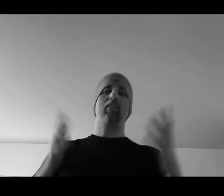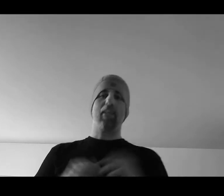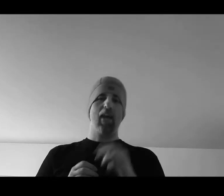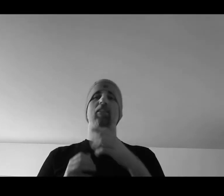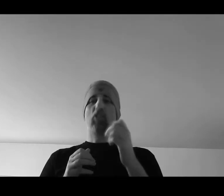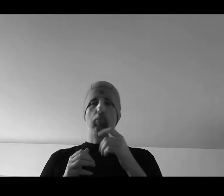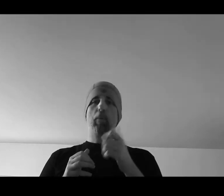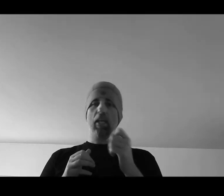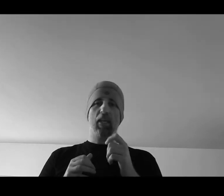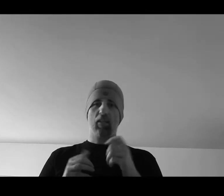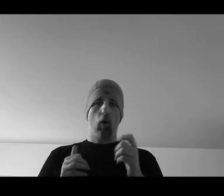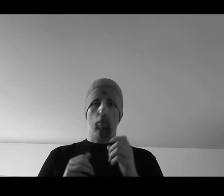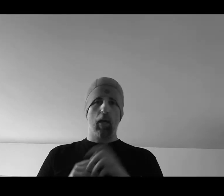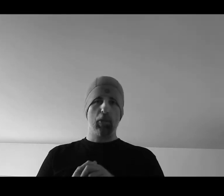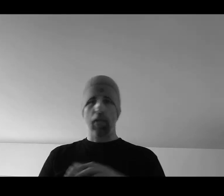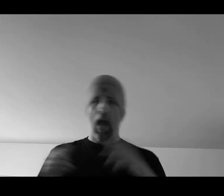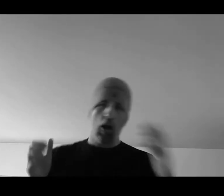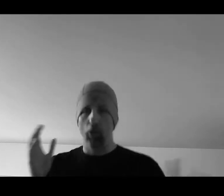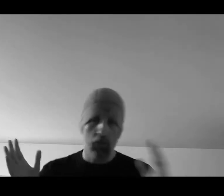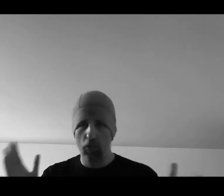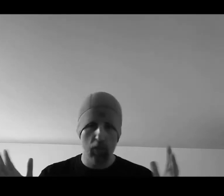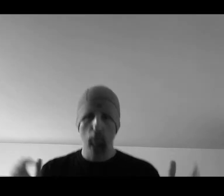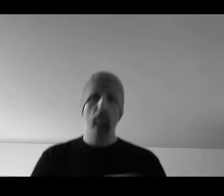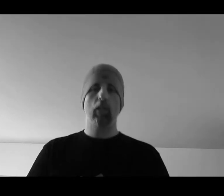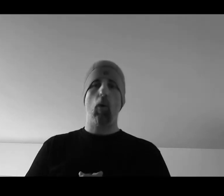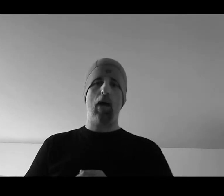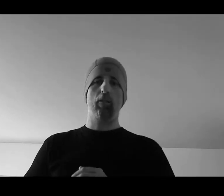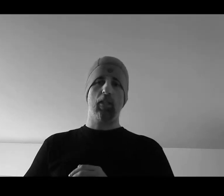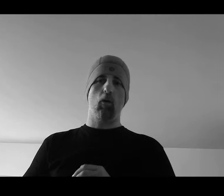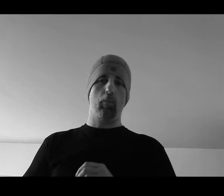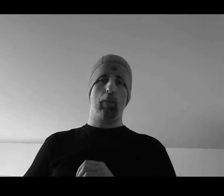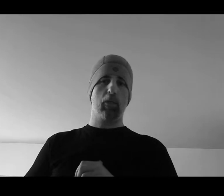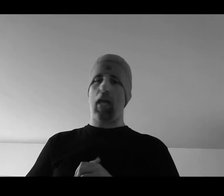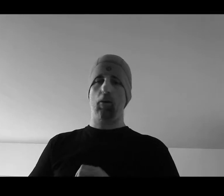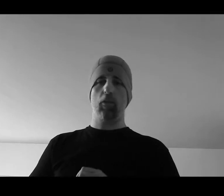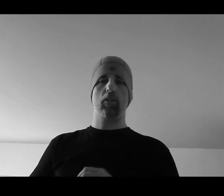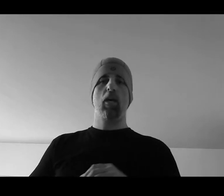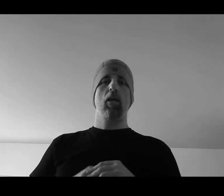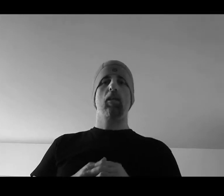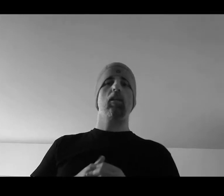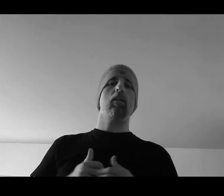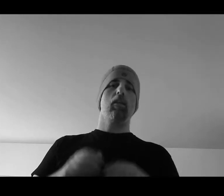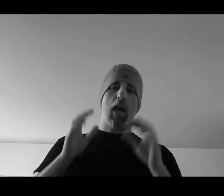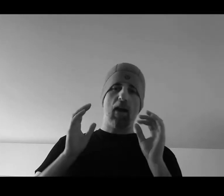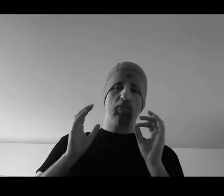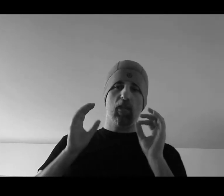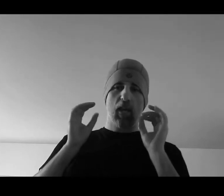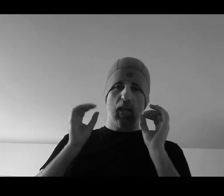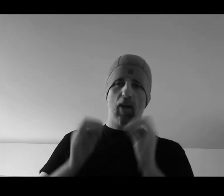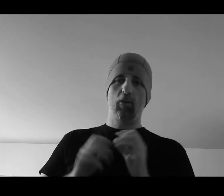like spinning to open up your counters or just moving wildly to open up your counters. You have to get counters